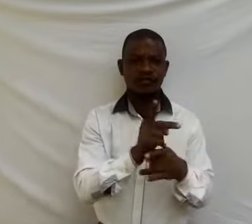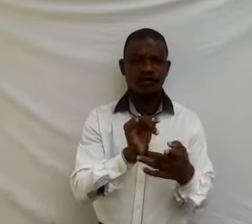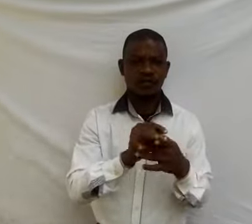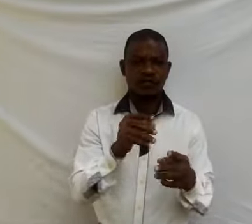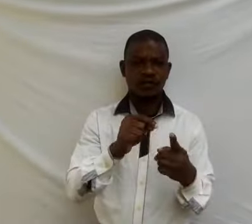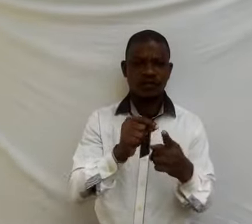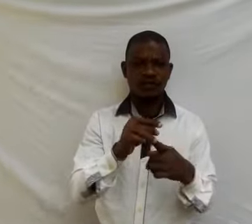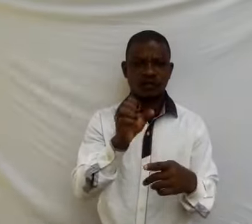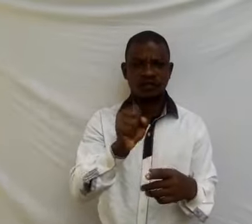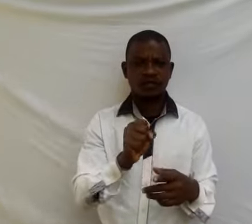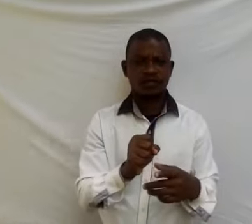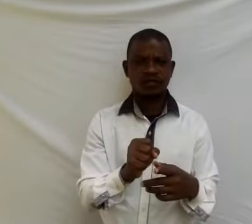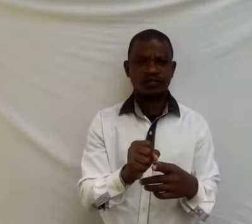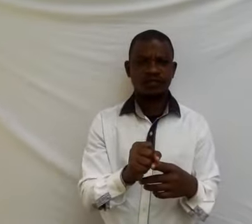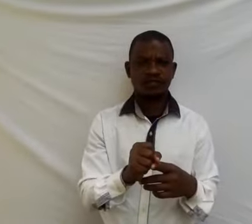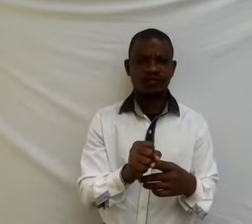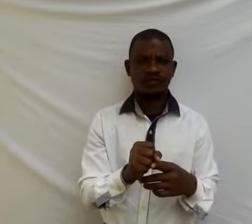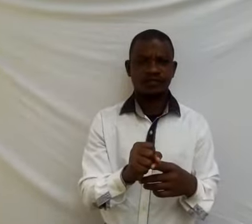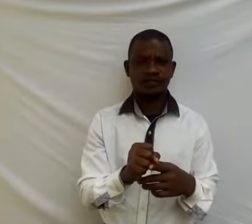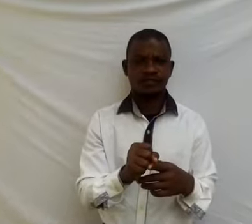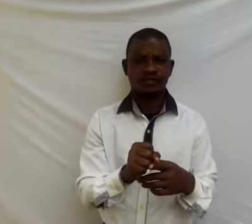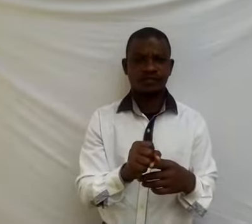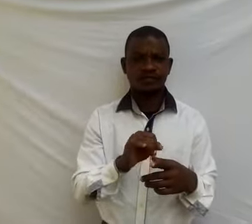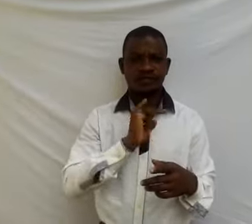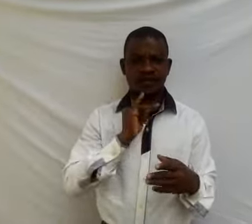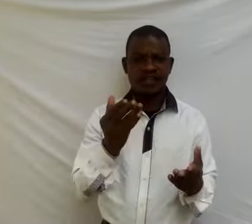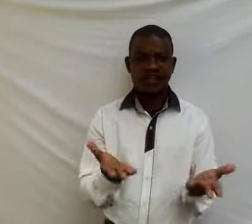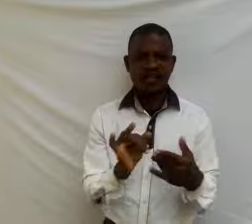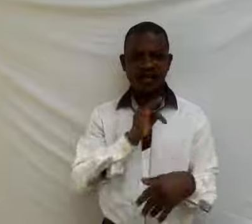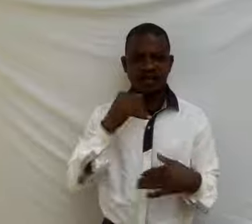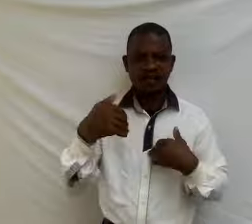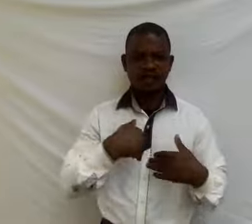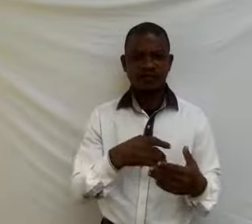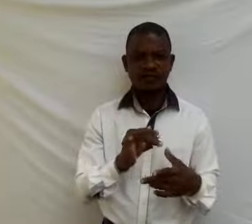Here I have precipitation,